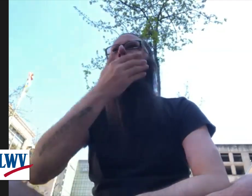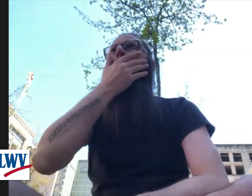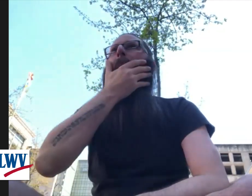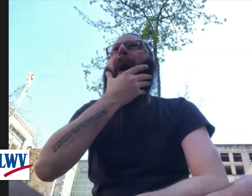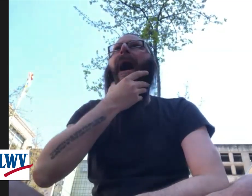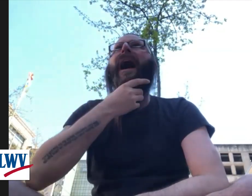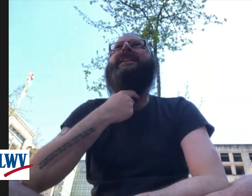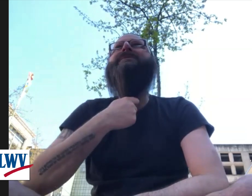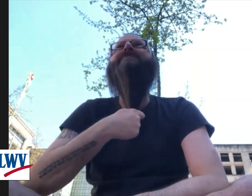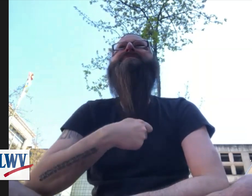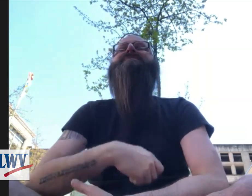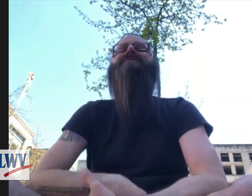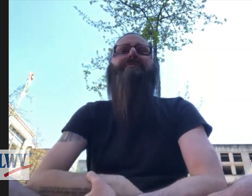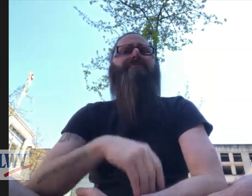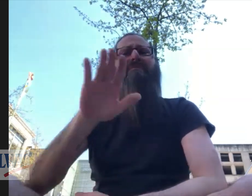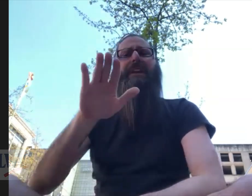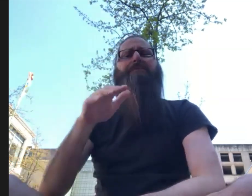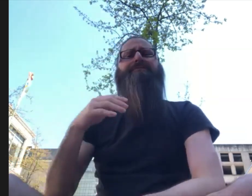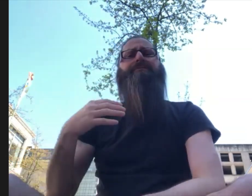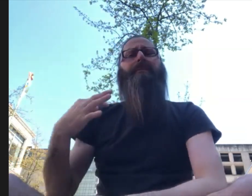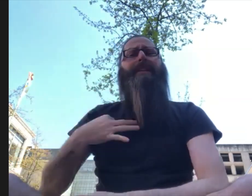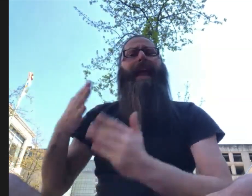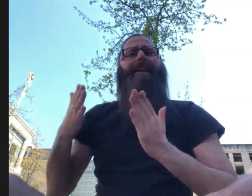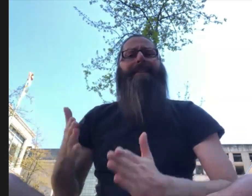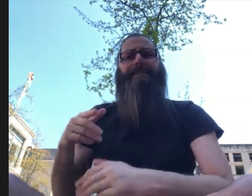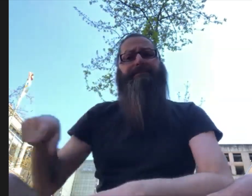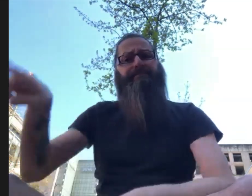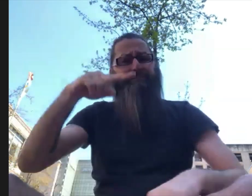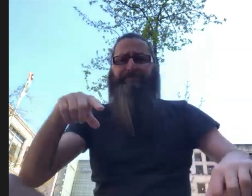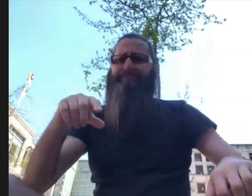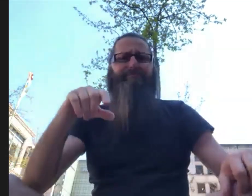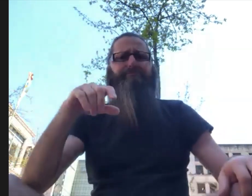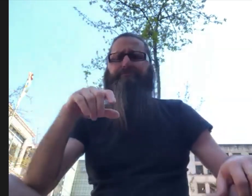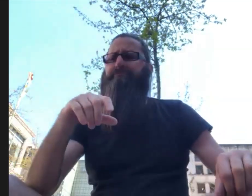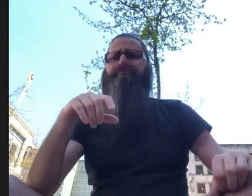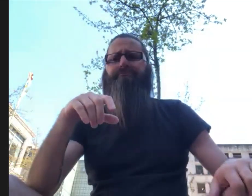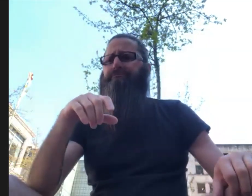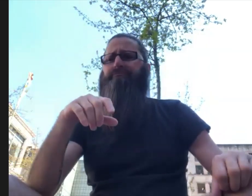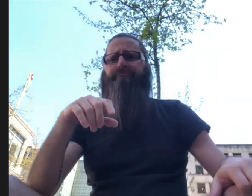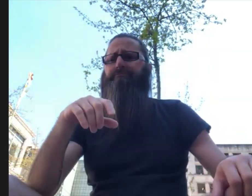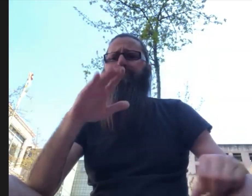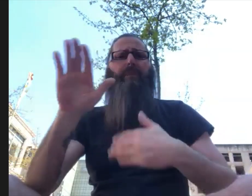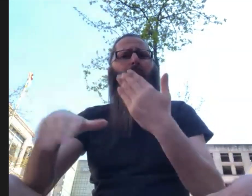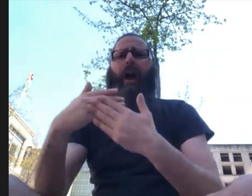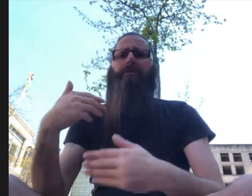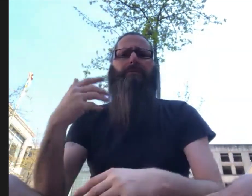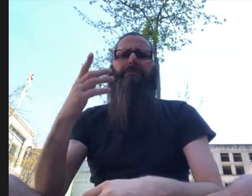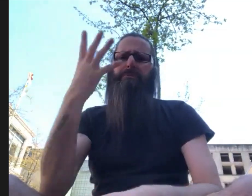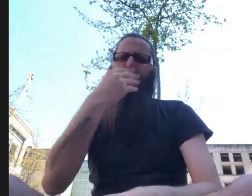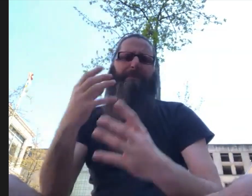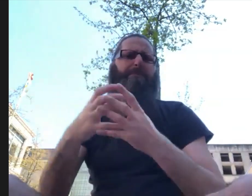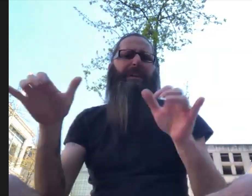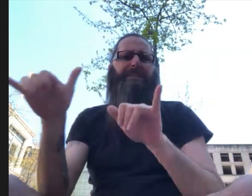sustainable life, and that means that we're failing on access. When it comes to the other candidates,